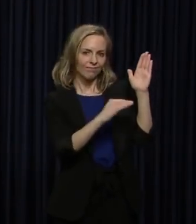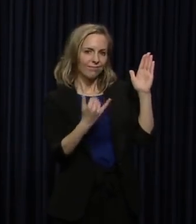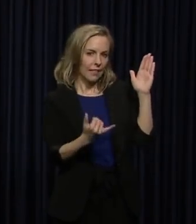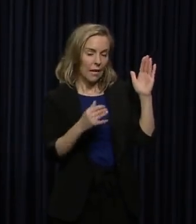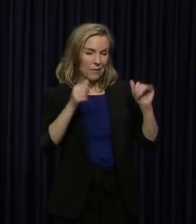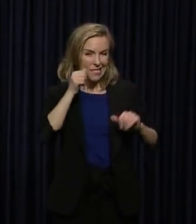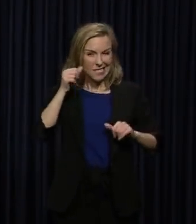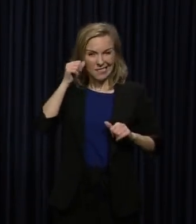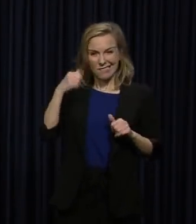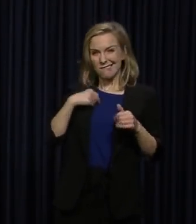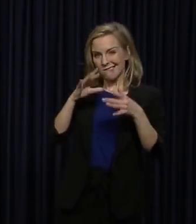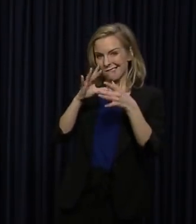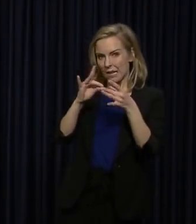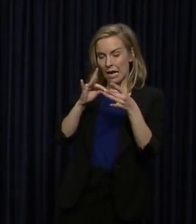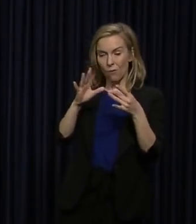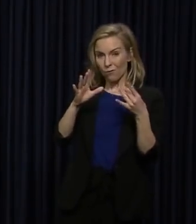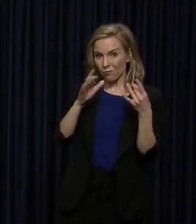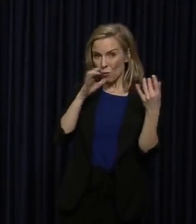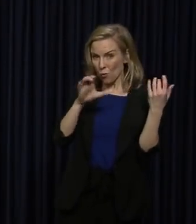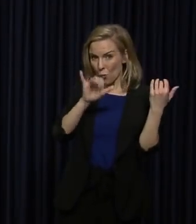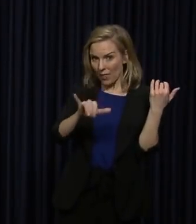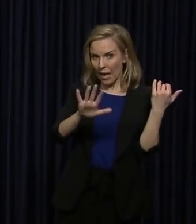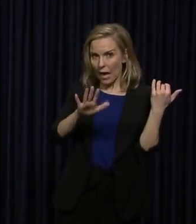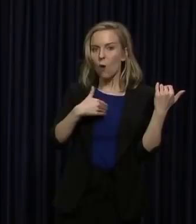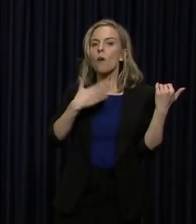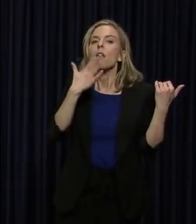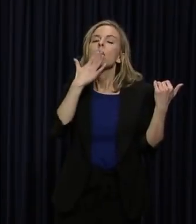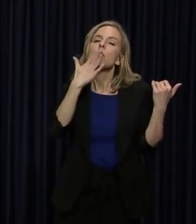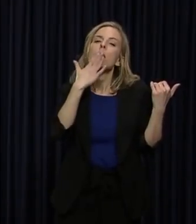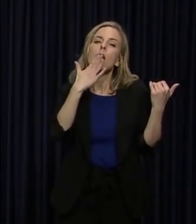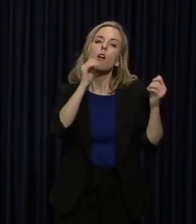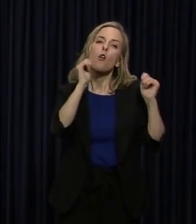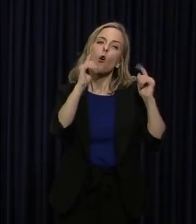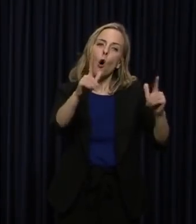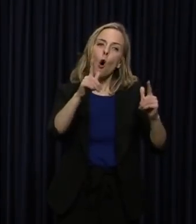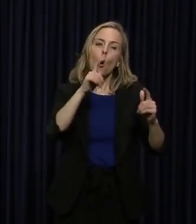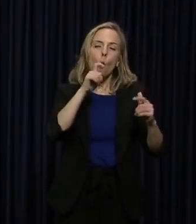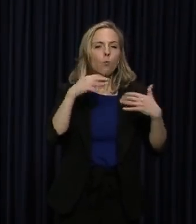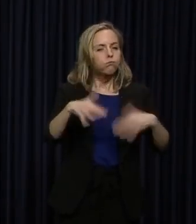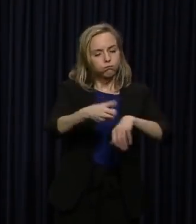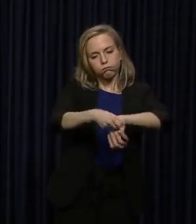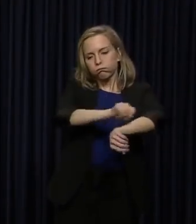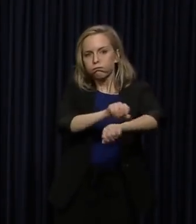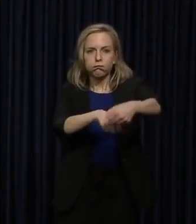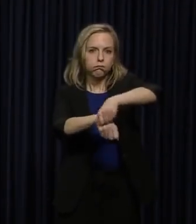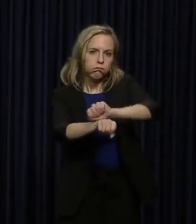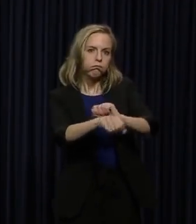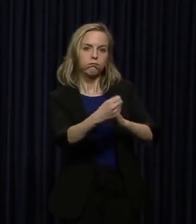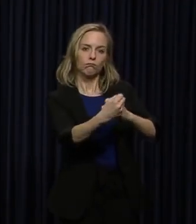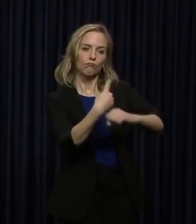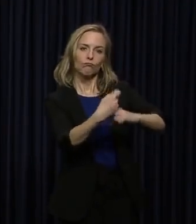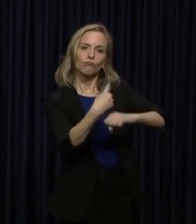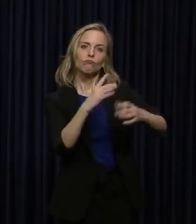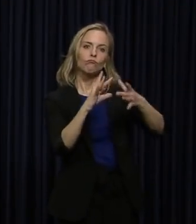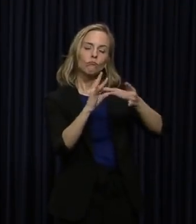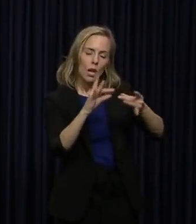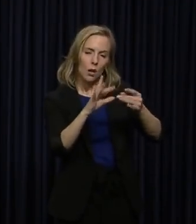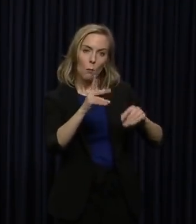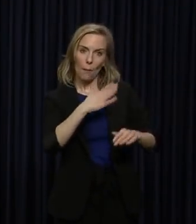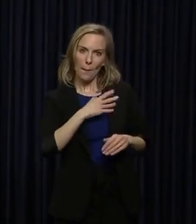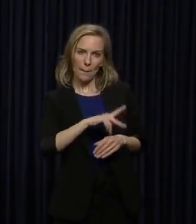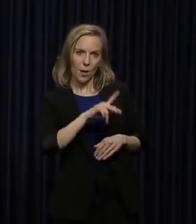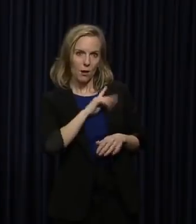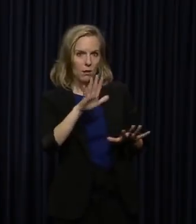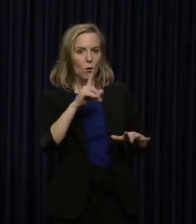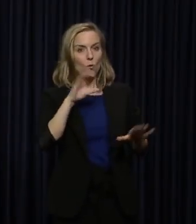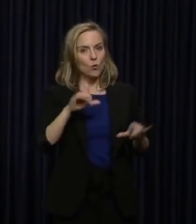yesterday about what happens if we don't, I want to thank everybody who stepped up, some of them sending me messages personally, and we're